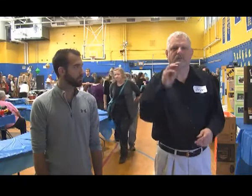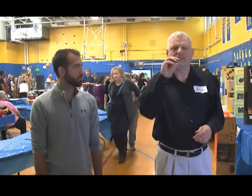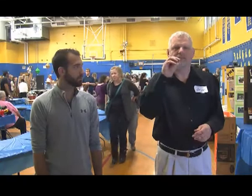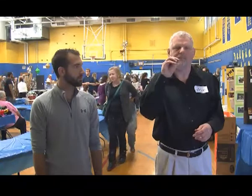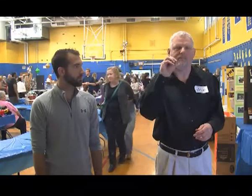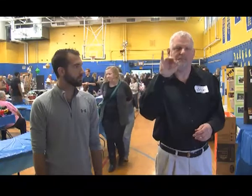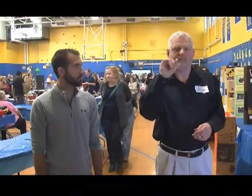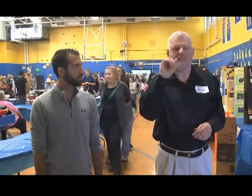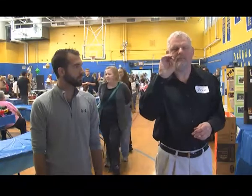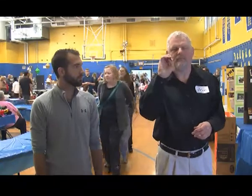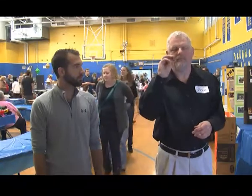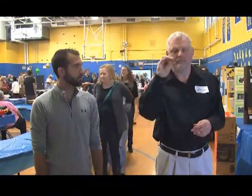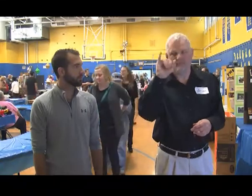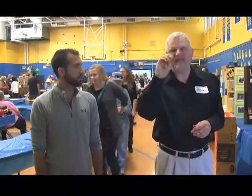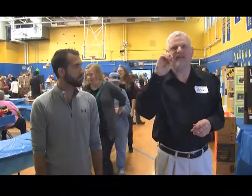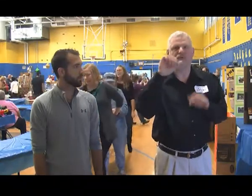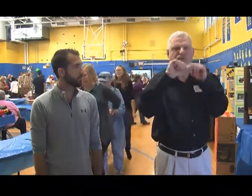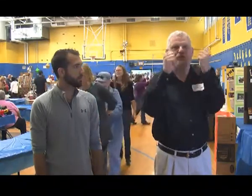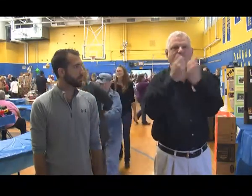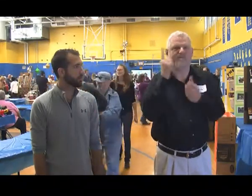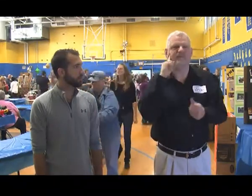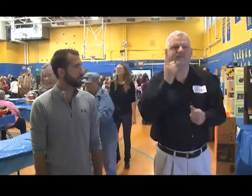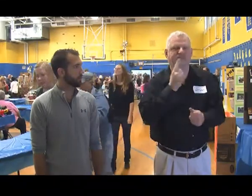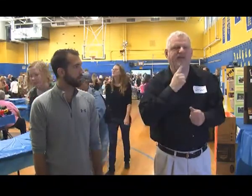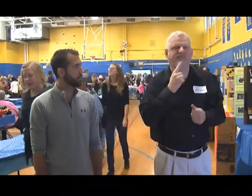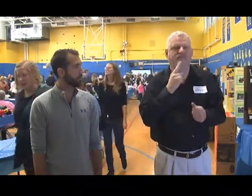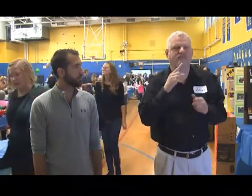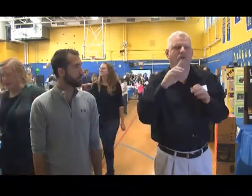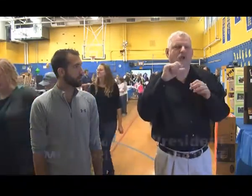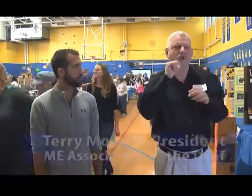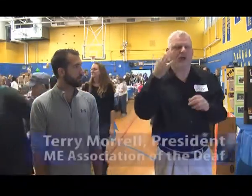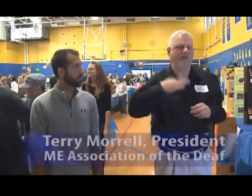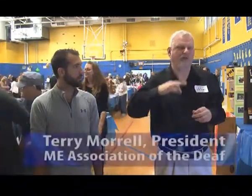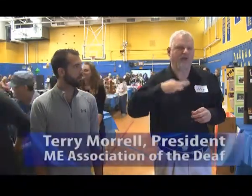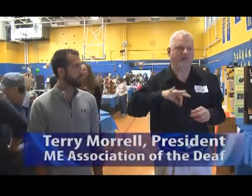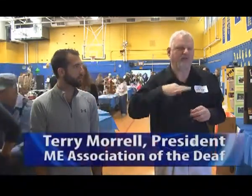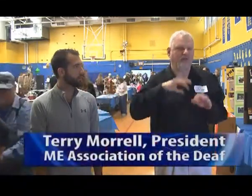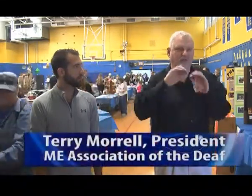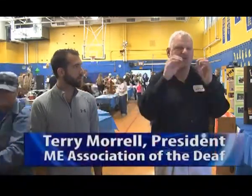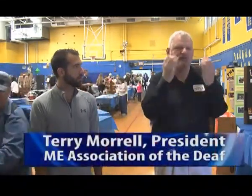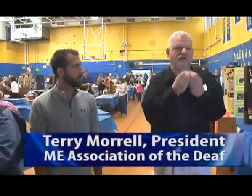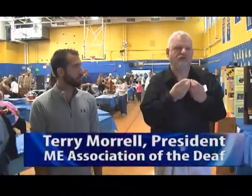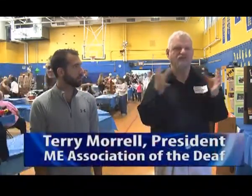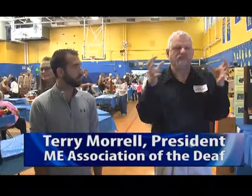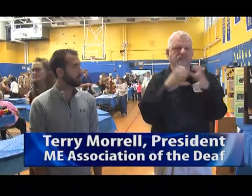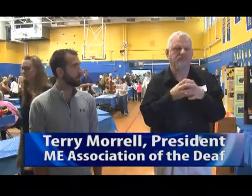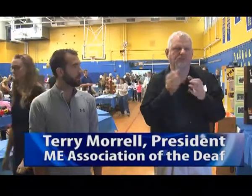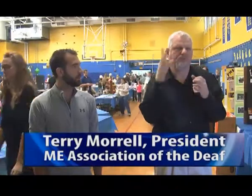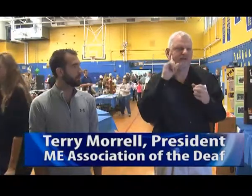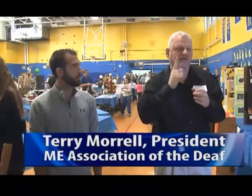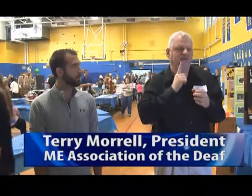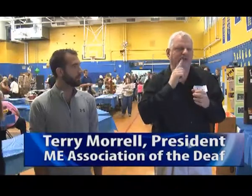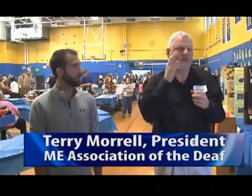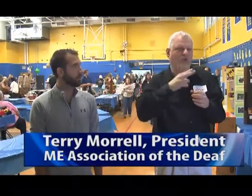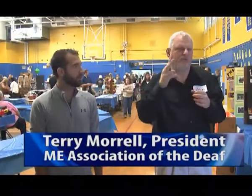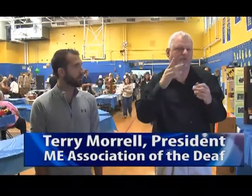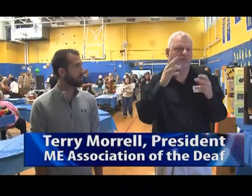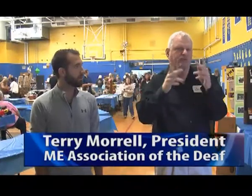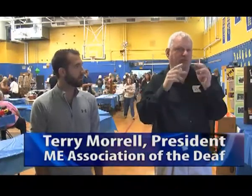So the main association of the deaf is a non-profit organization that gets together and it's